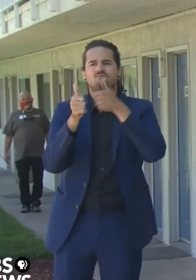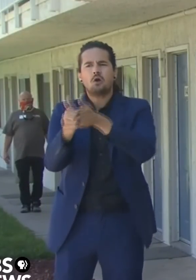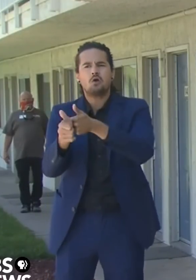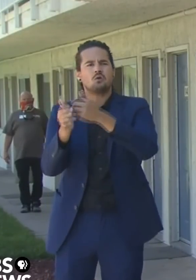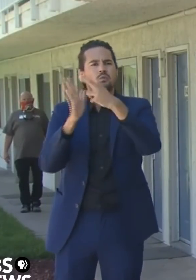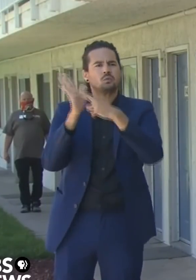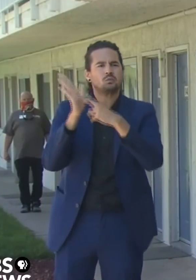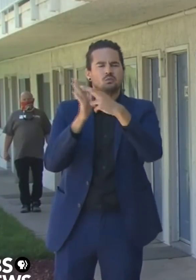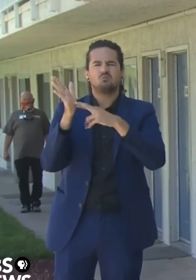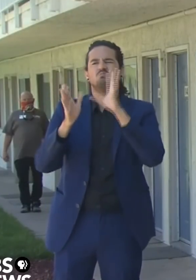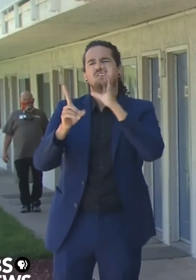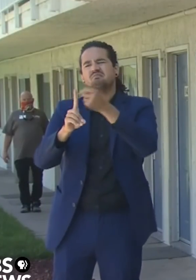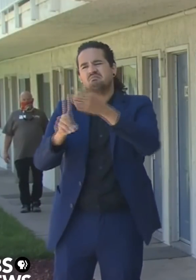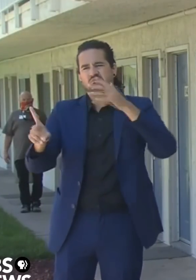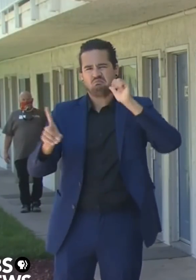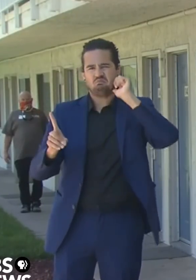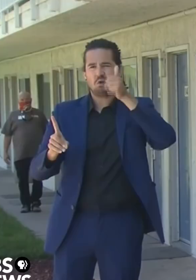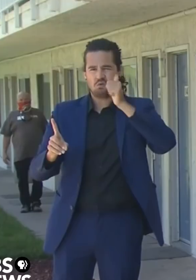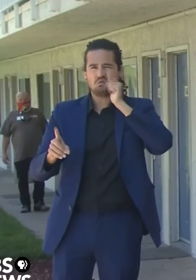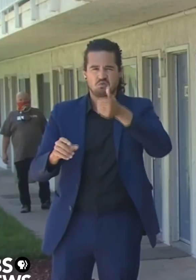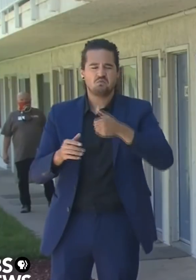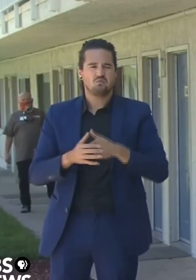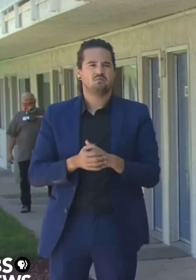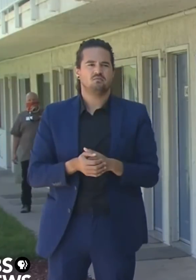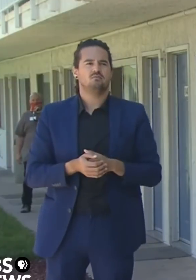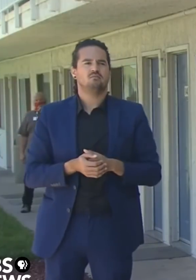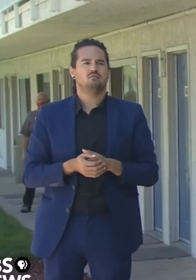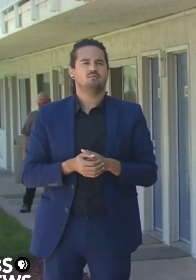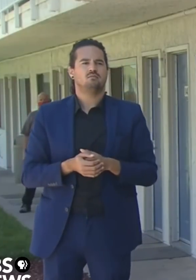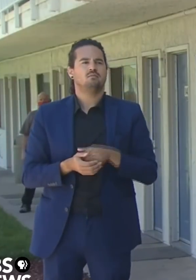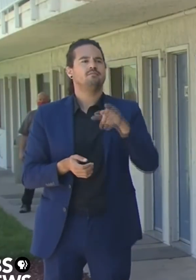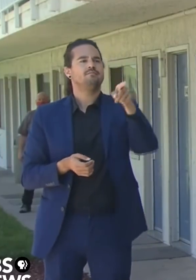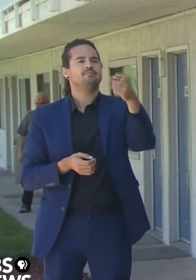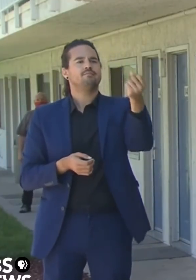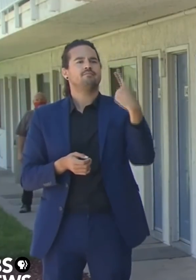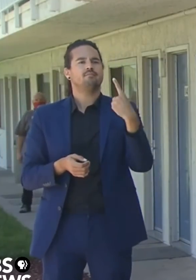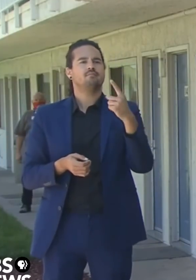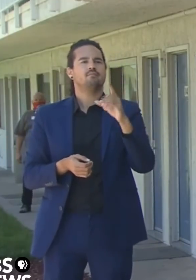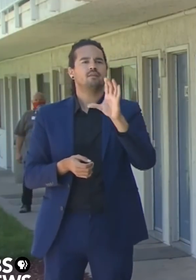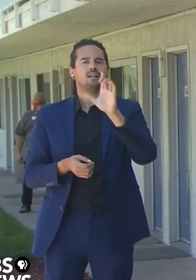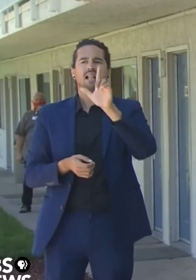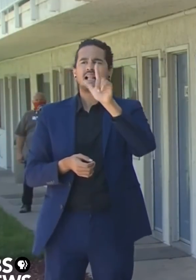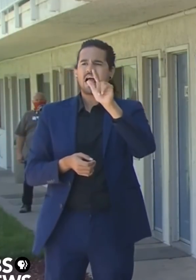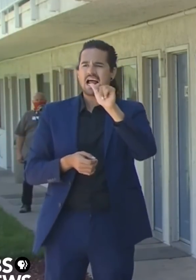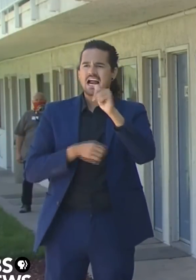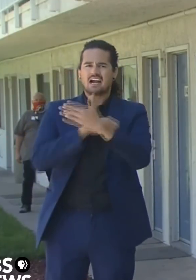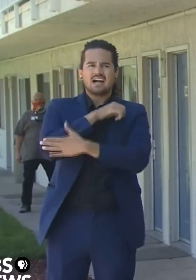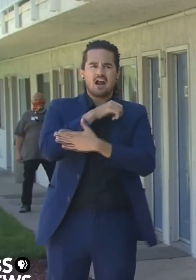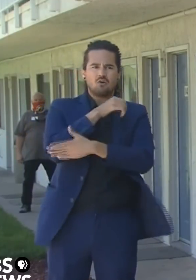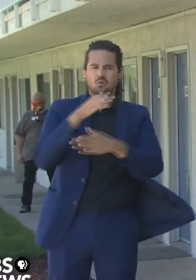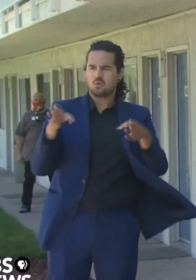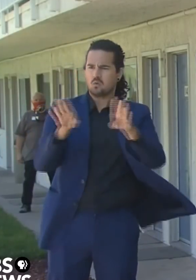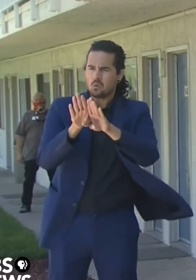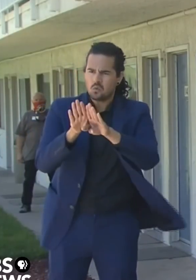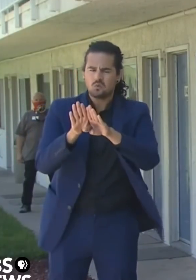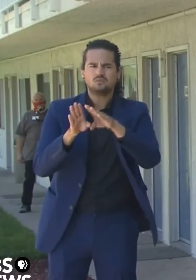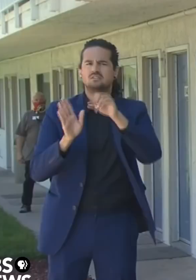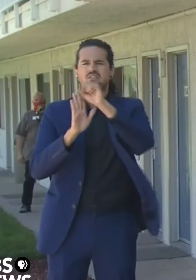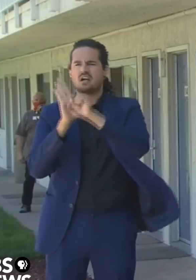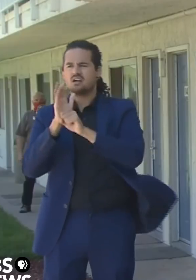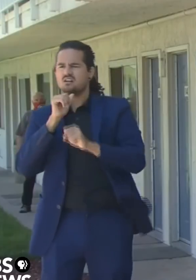On the Fourth of July, are you considering something similar statewide? Yeah, so as I just mentioned in the top of my remarks,